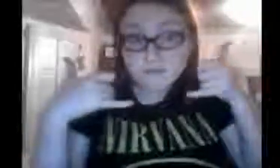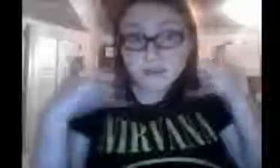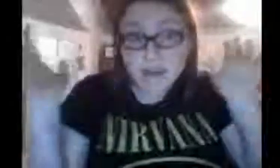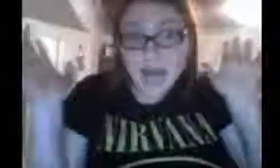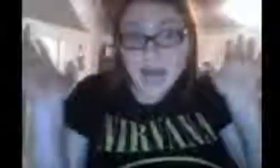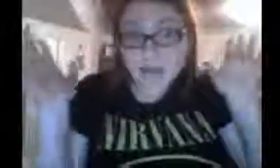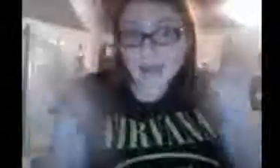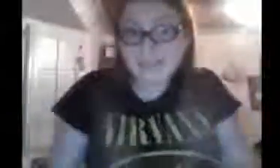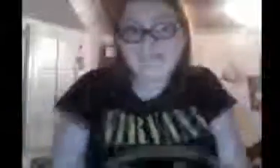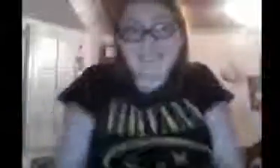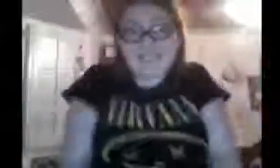Okay.